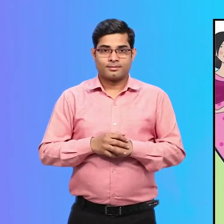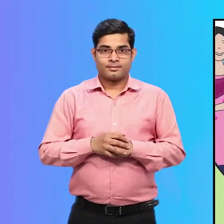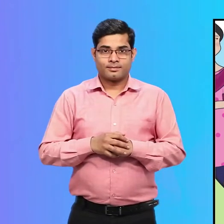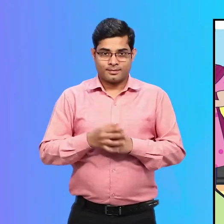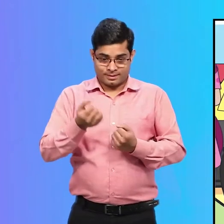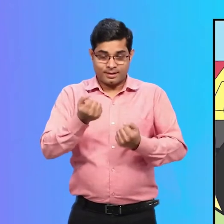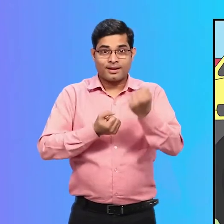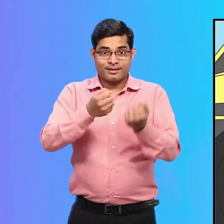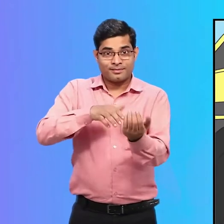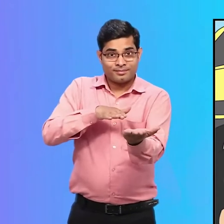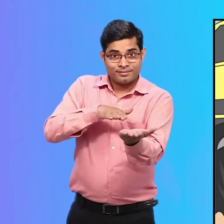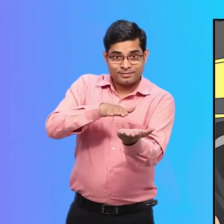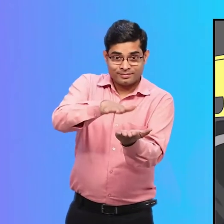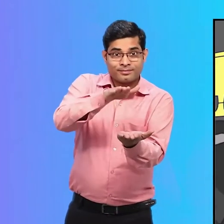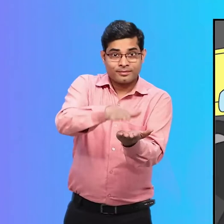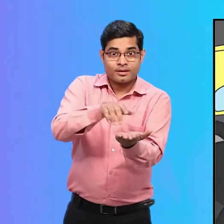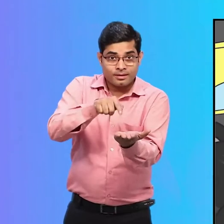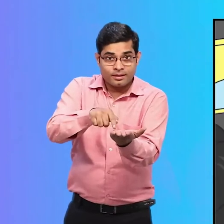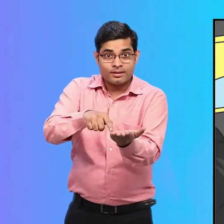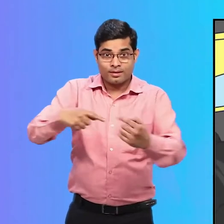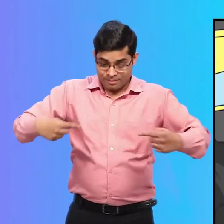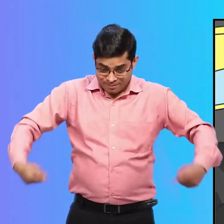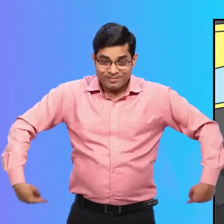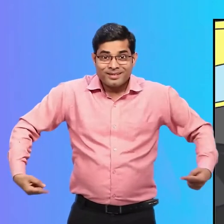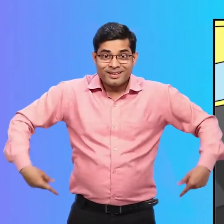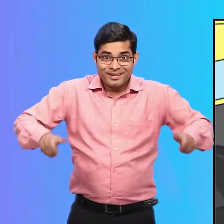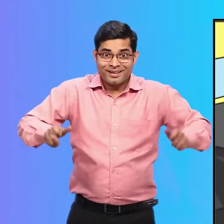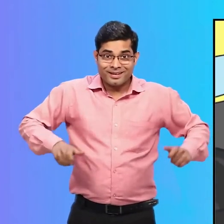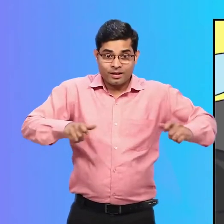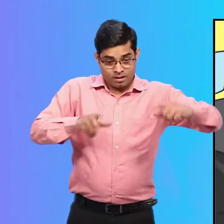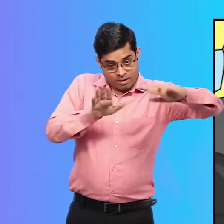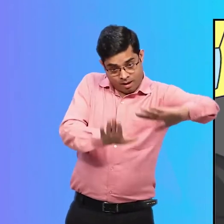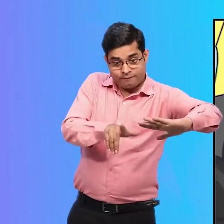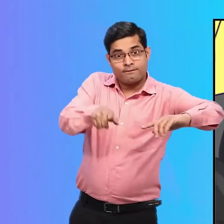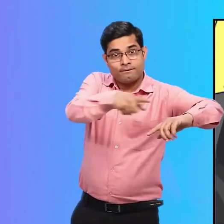The parking area is marked with a wheelchair sign painted on the ground.